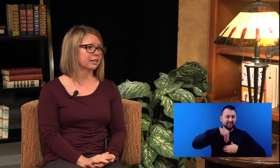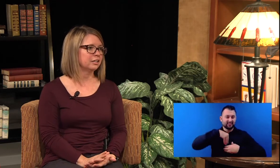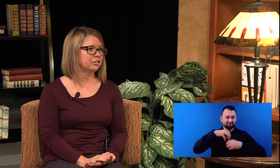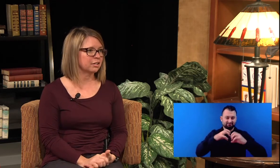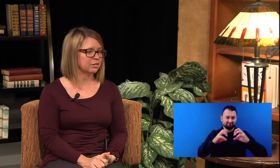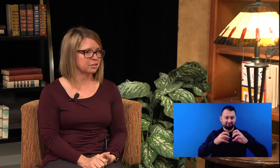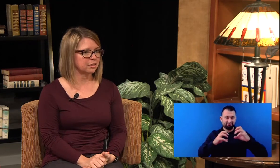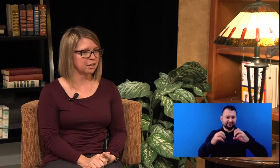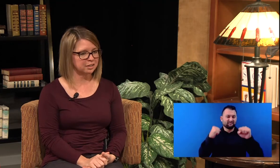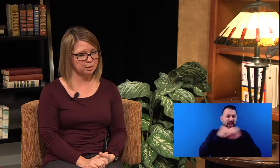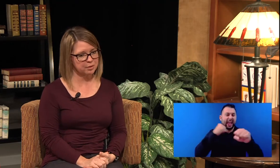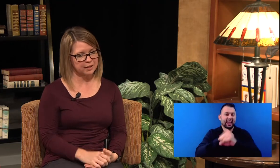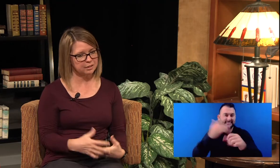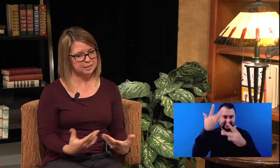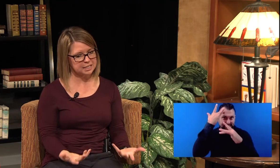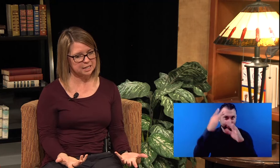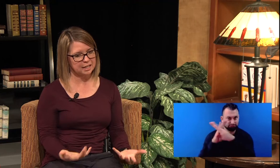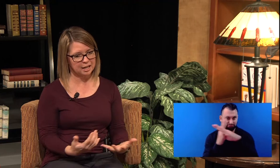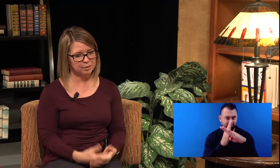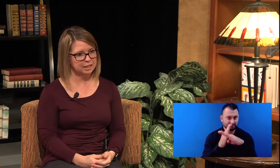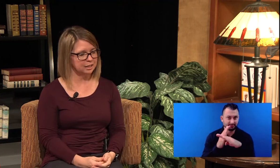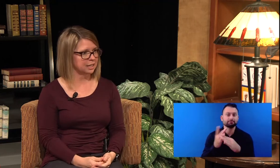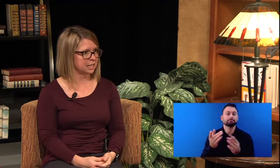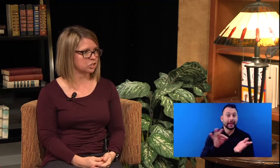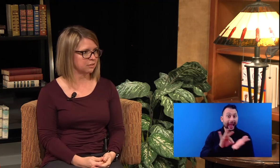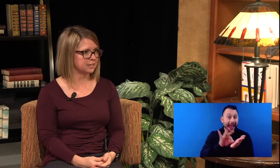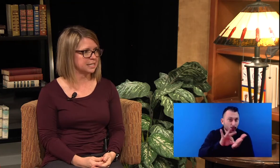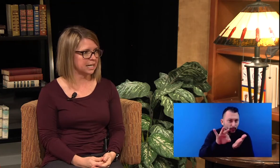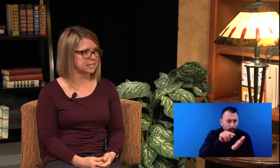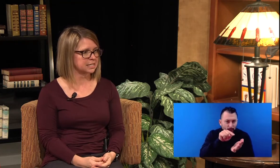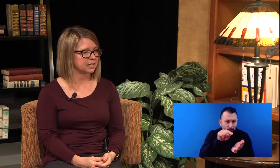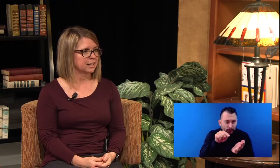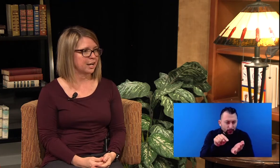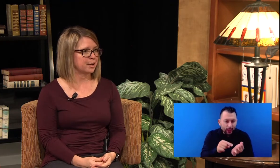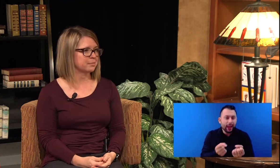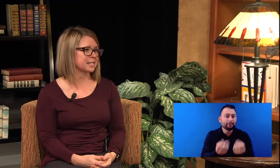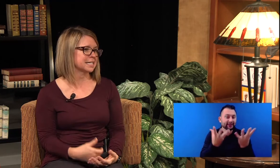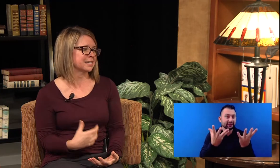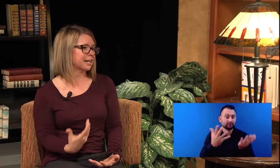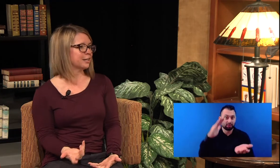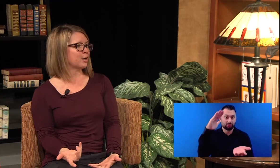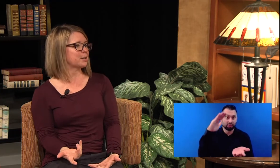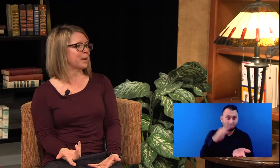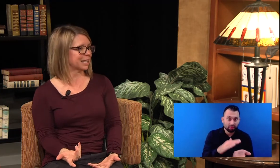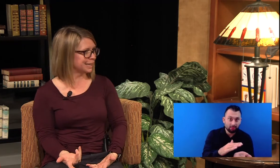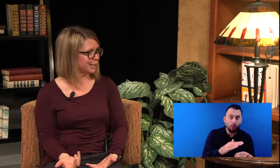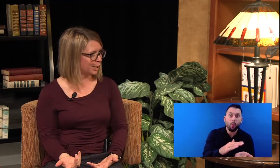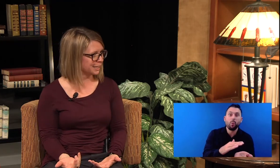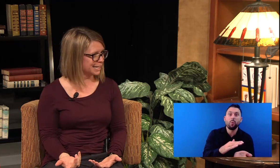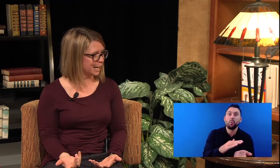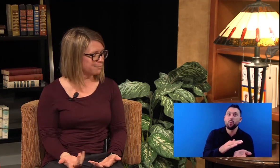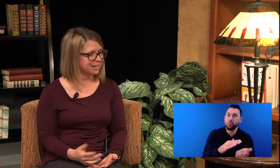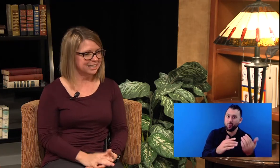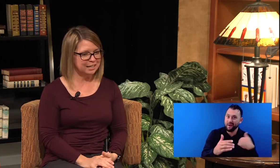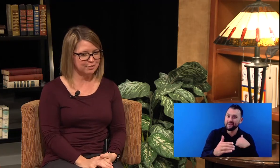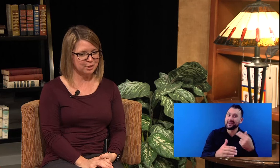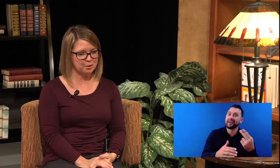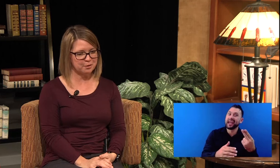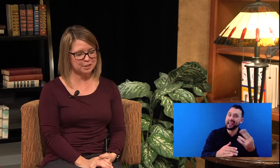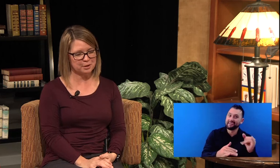You can go to your health care provider and say that I want to get an HIV test. Um, cause it's not an automatic thing all the time, even though, you know,